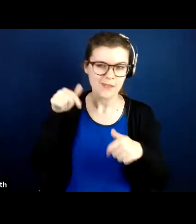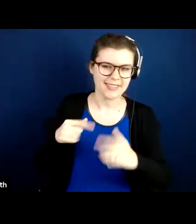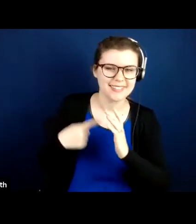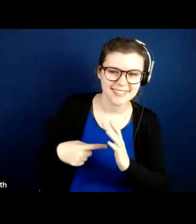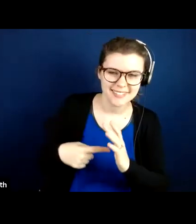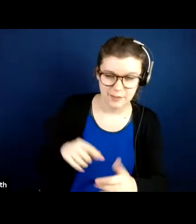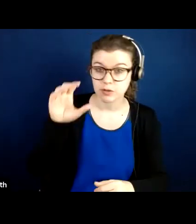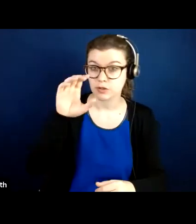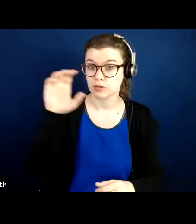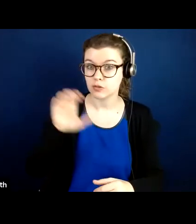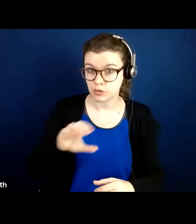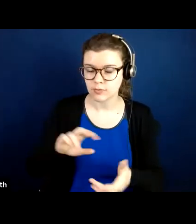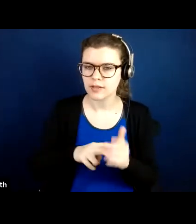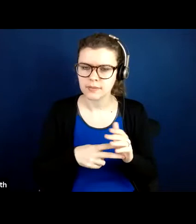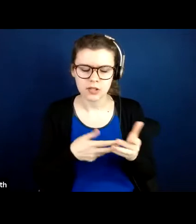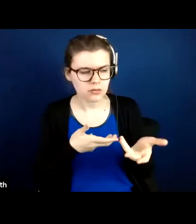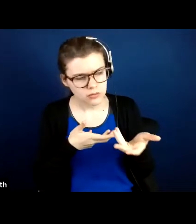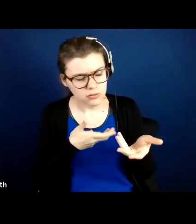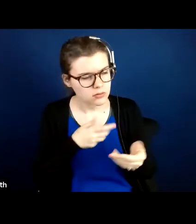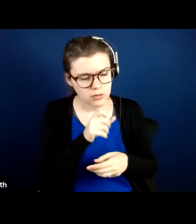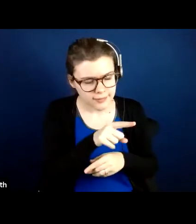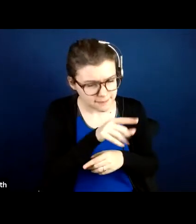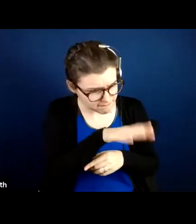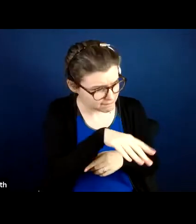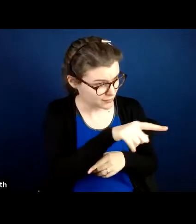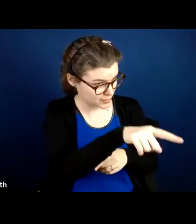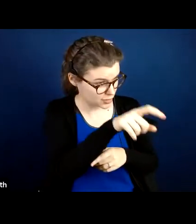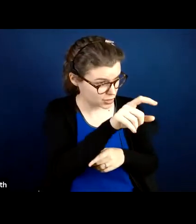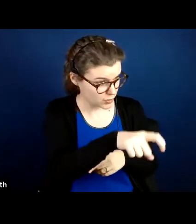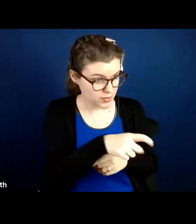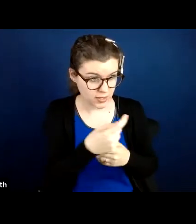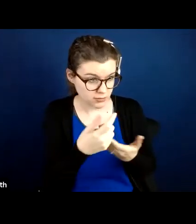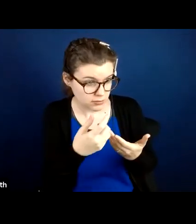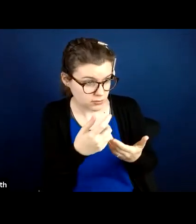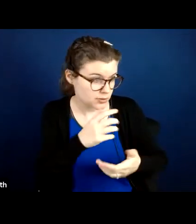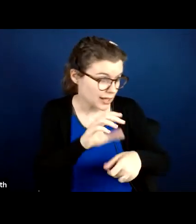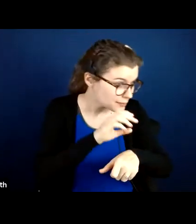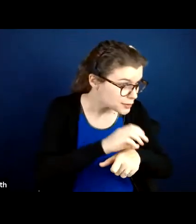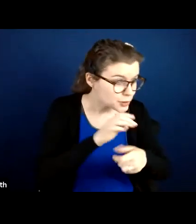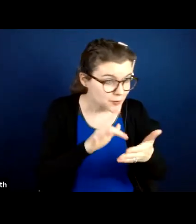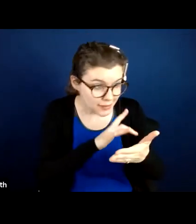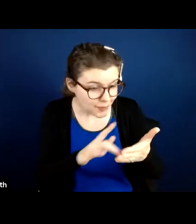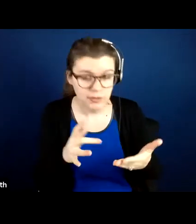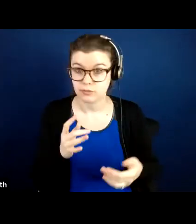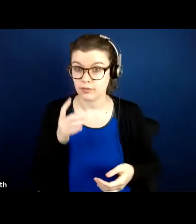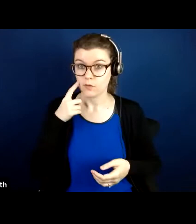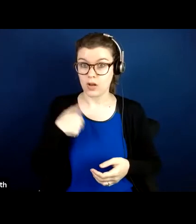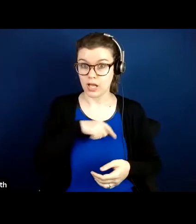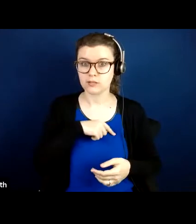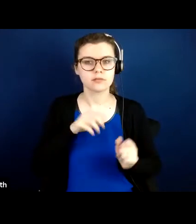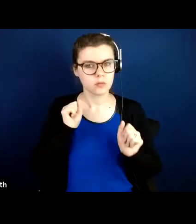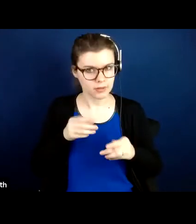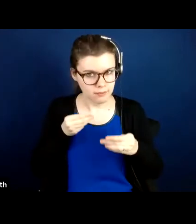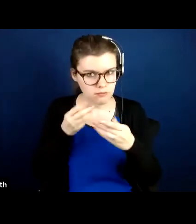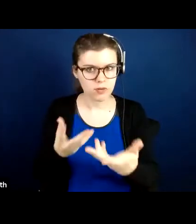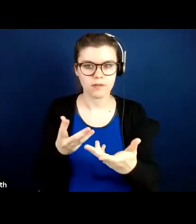you would want to talk to them about, do they need a device? So for our programs, we actually are able to provide devices